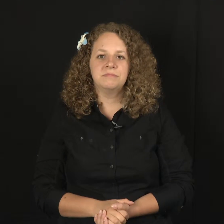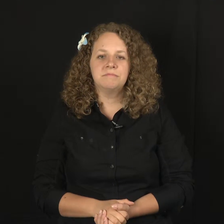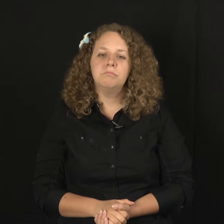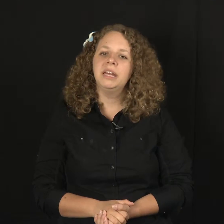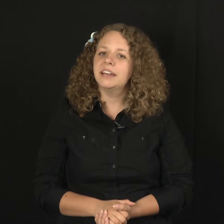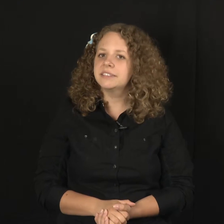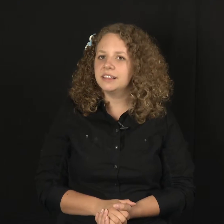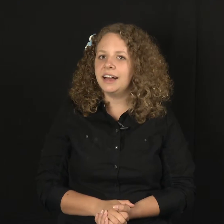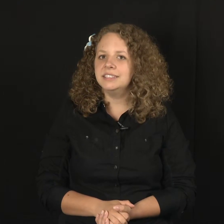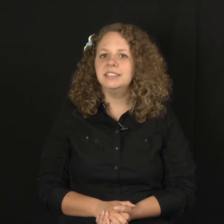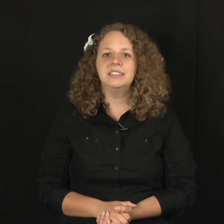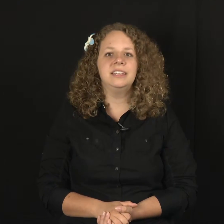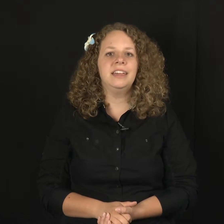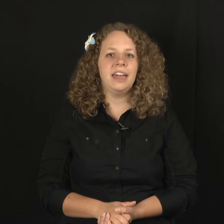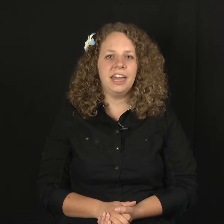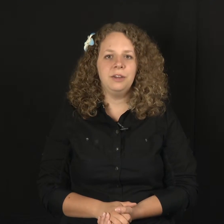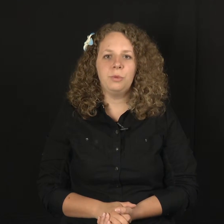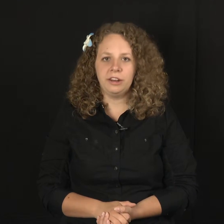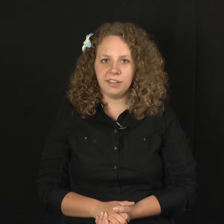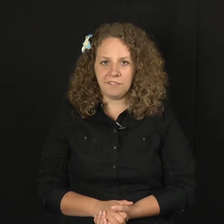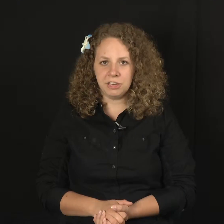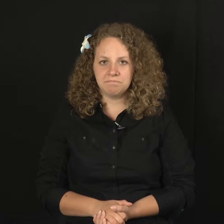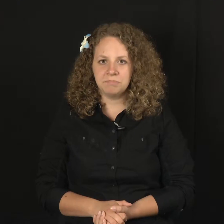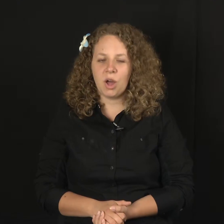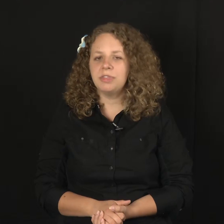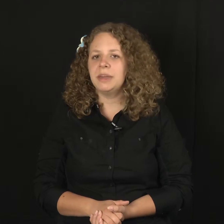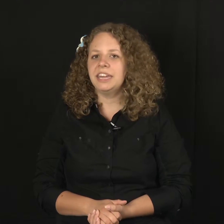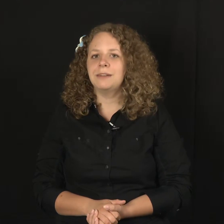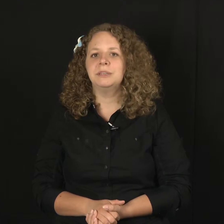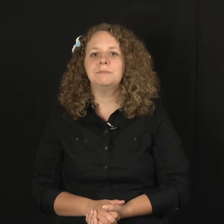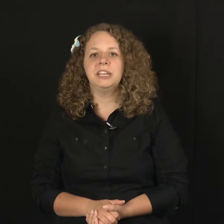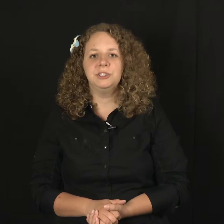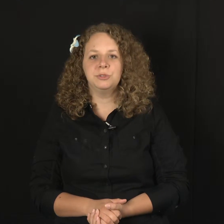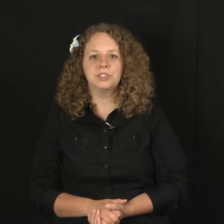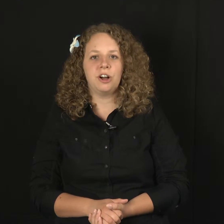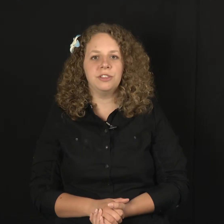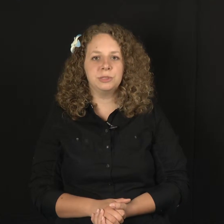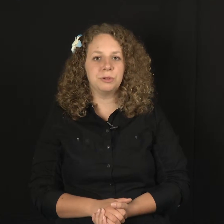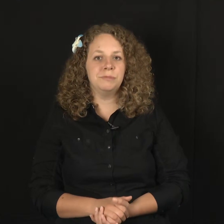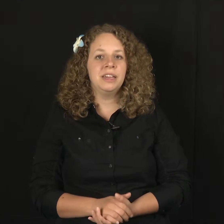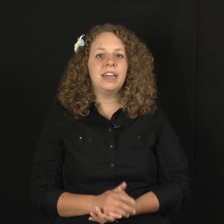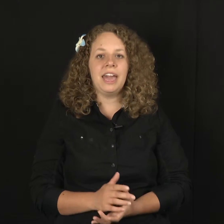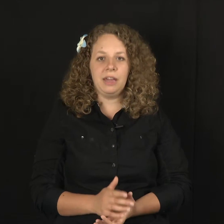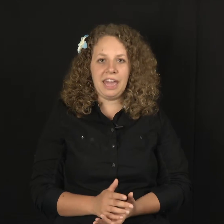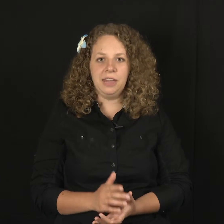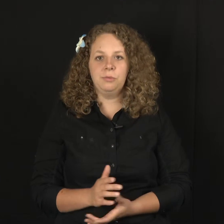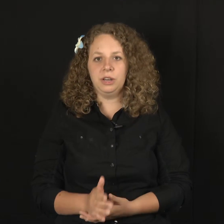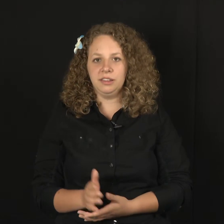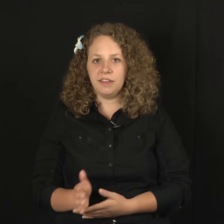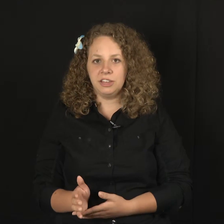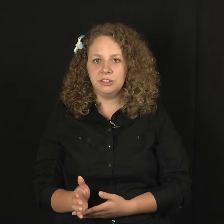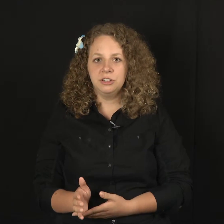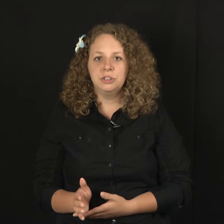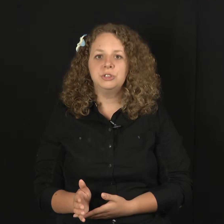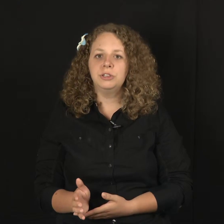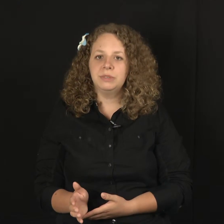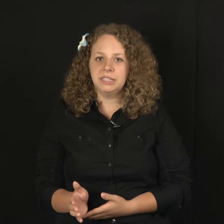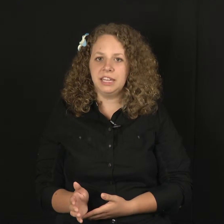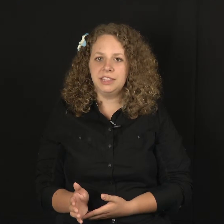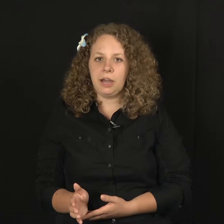My next class is in A111. On the main campus, many students call this room A111. So you would sign it that